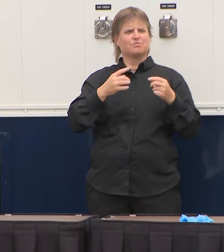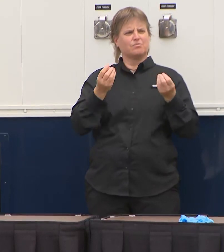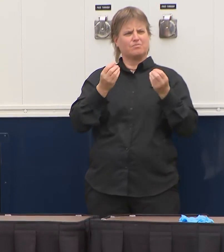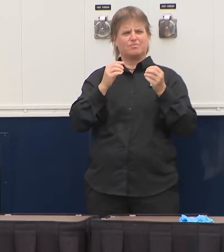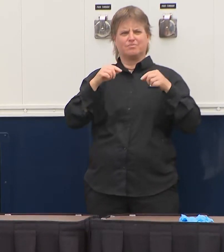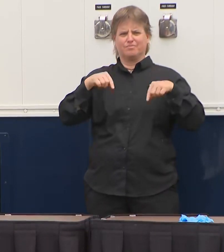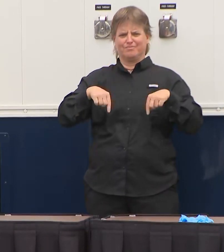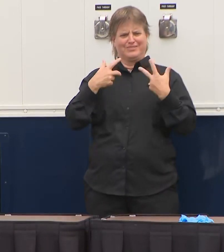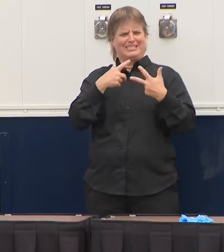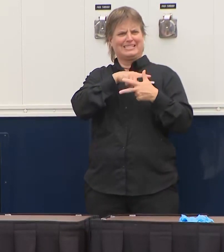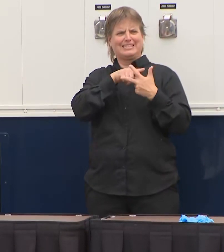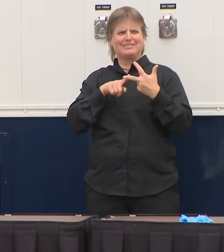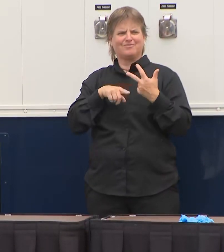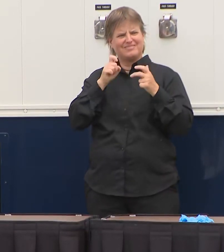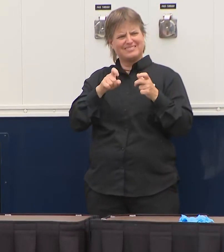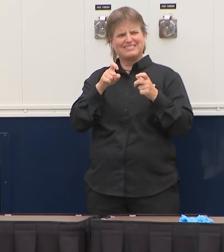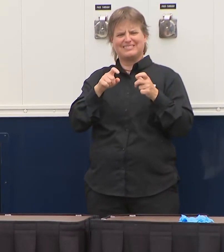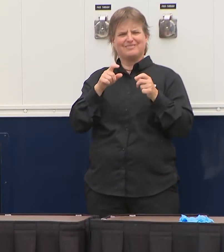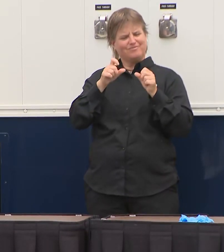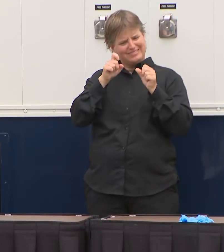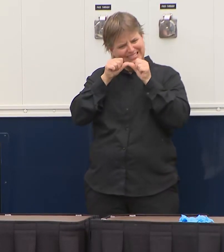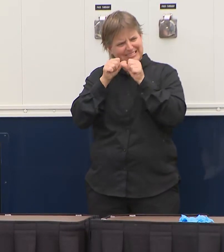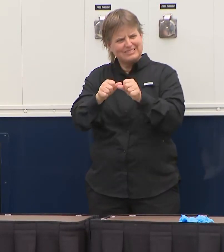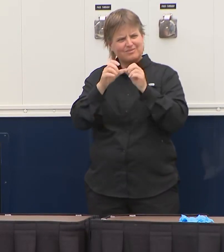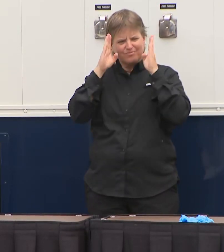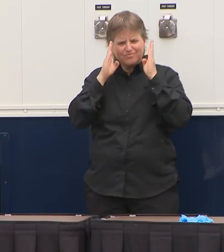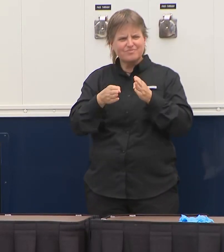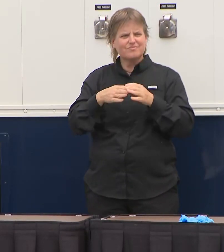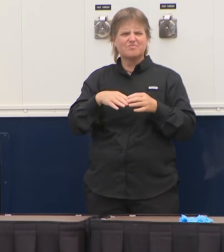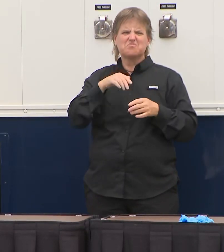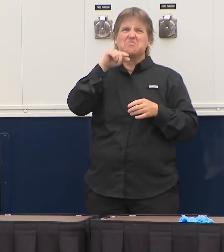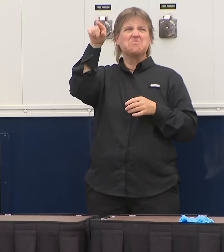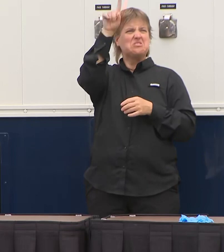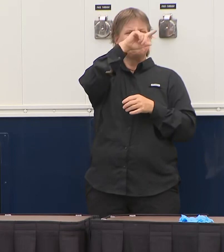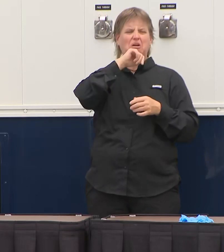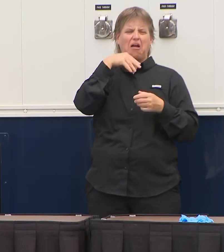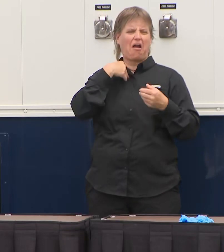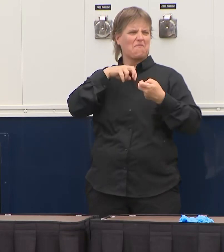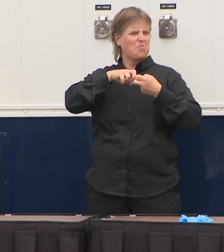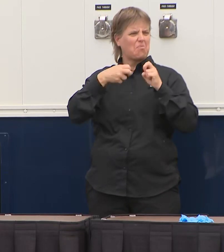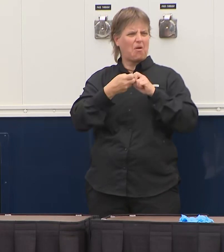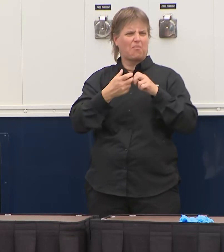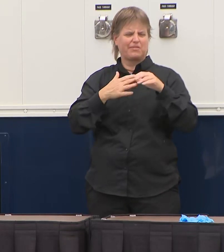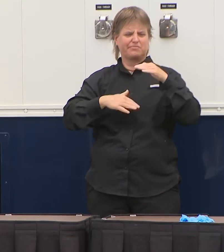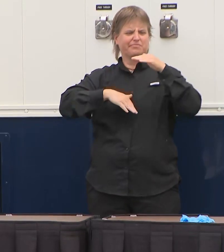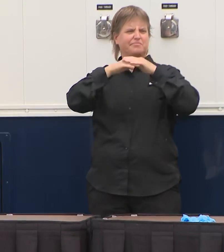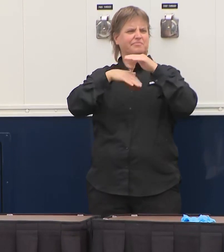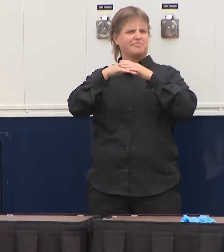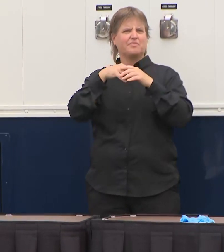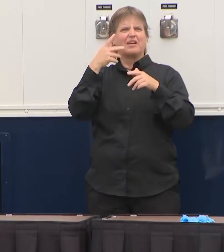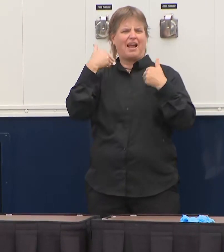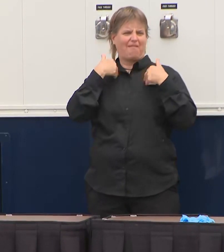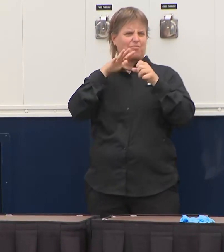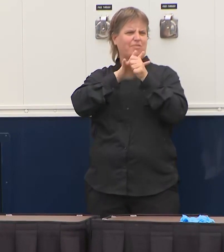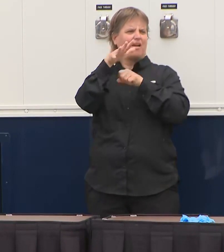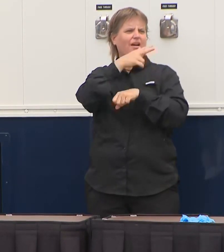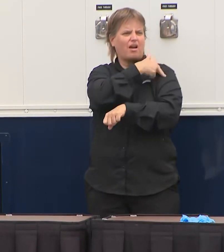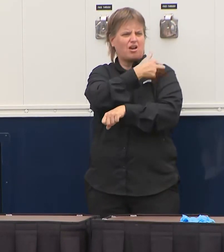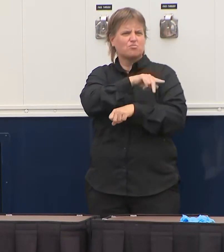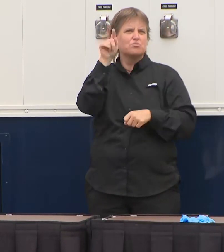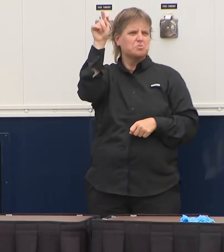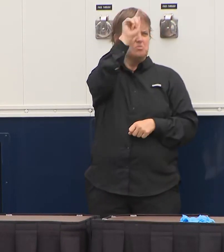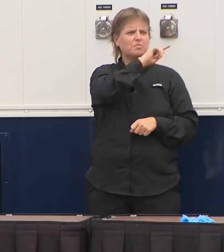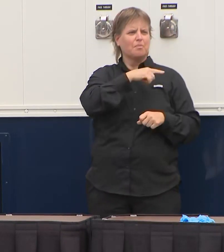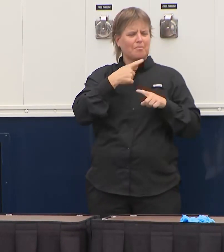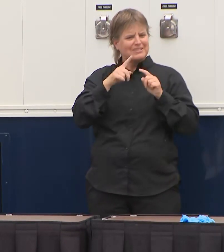were to continue is not going to put some of those other areas in huge jeopardy. But we watch it every day. And if we see anything that changes big time,